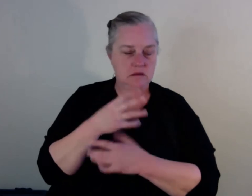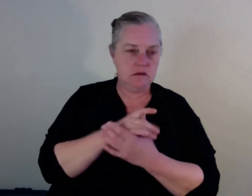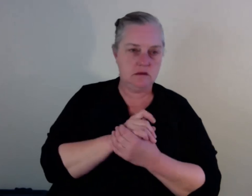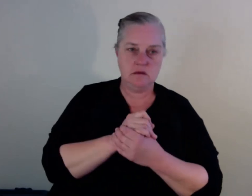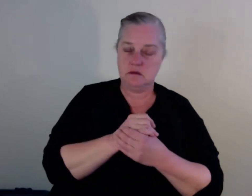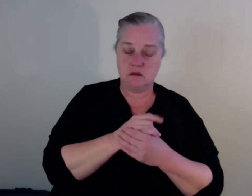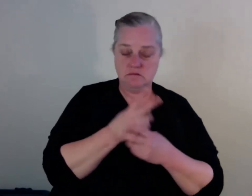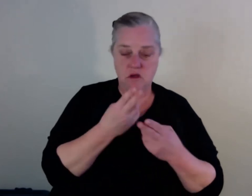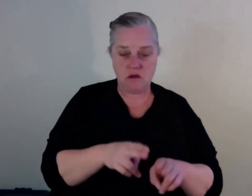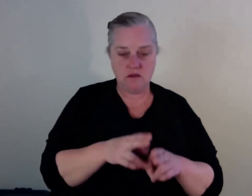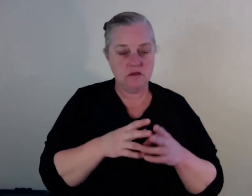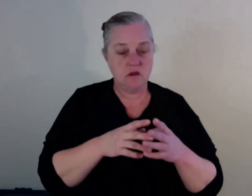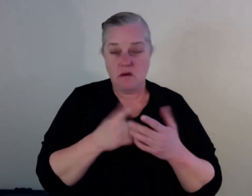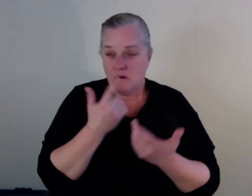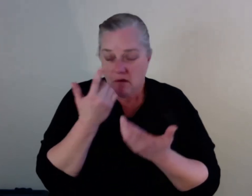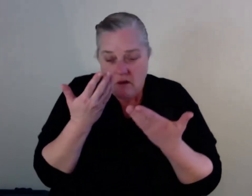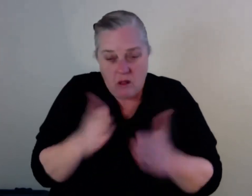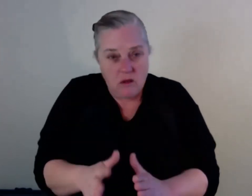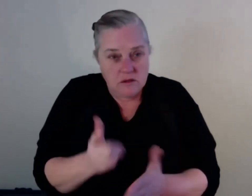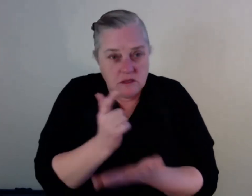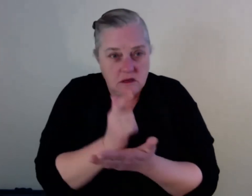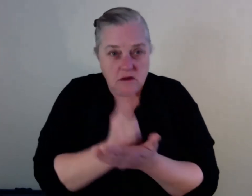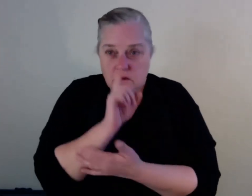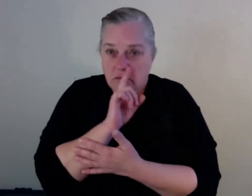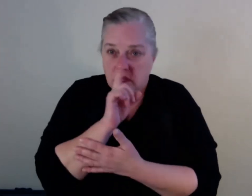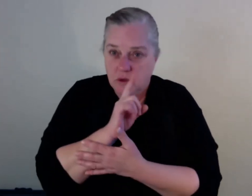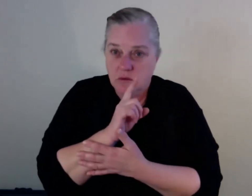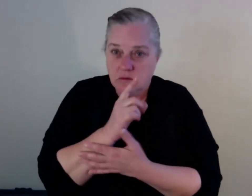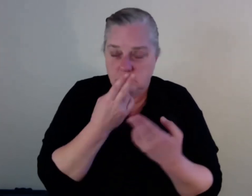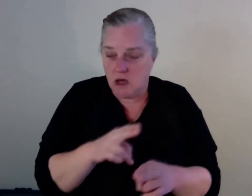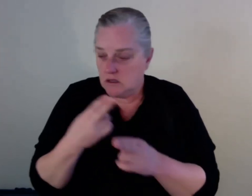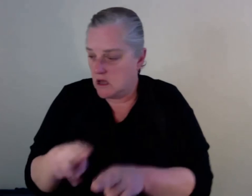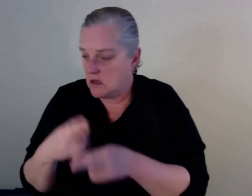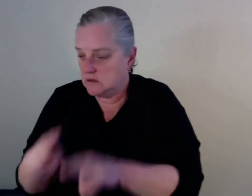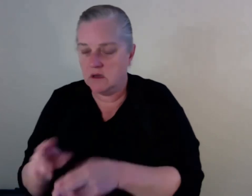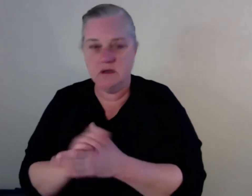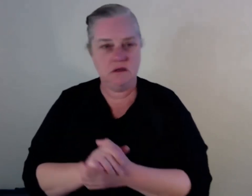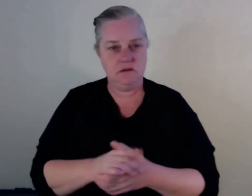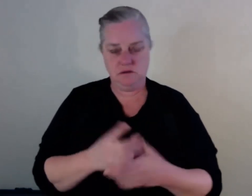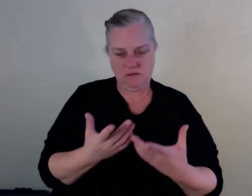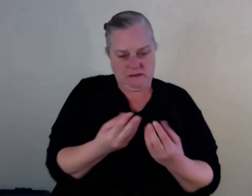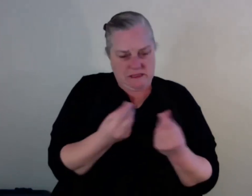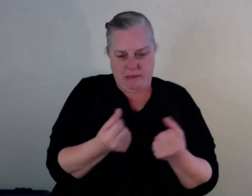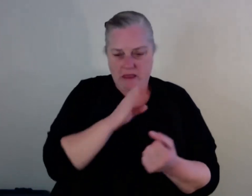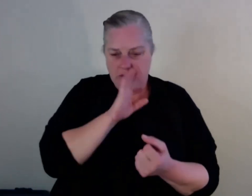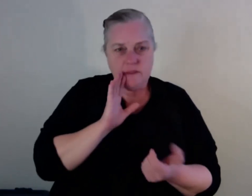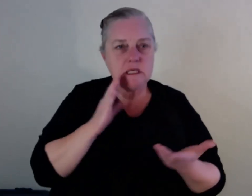So where is we lacking something? What are we lacking? Like Gail said, they should get involved at least two months